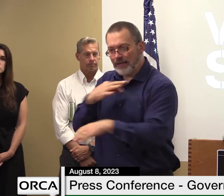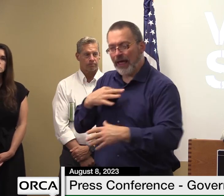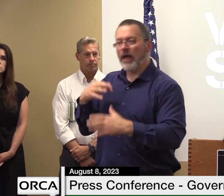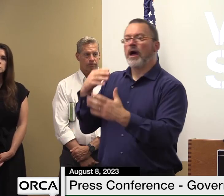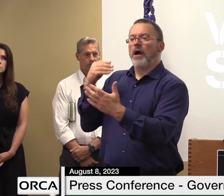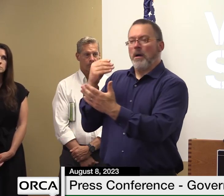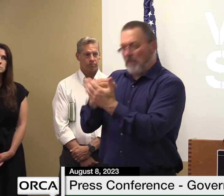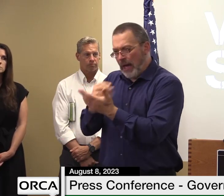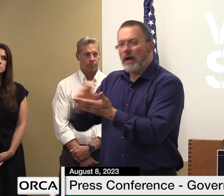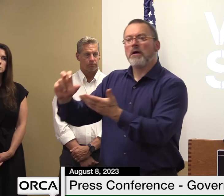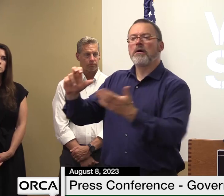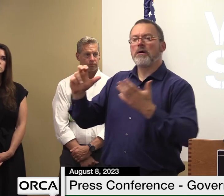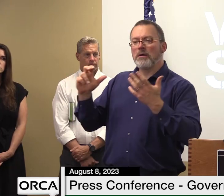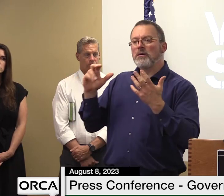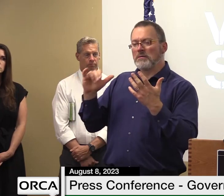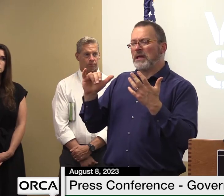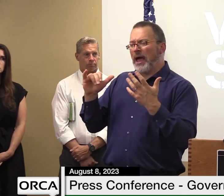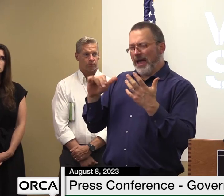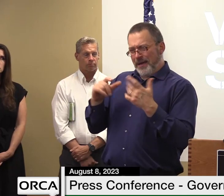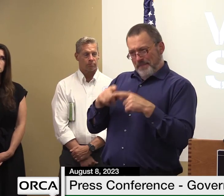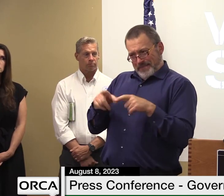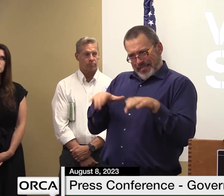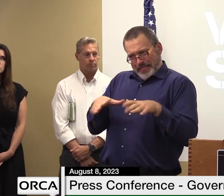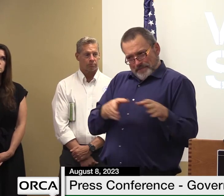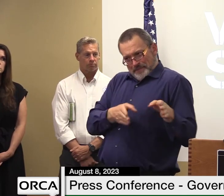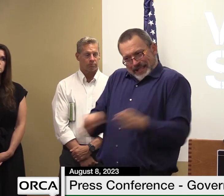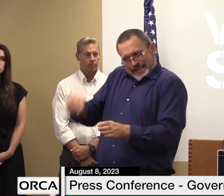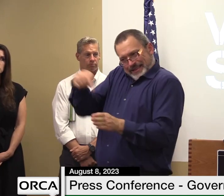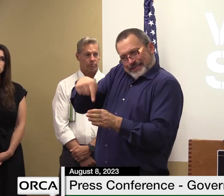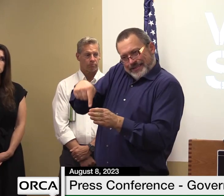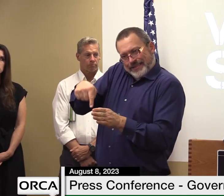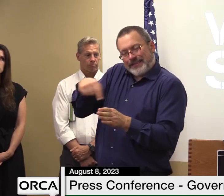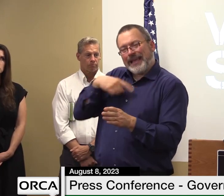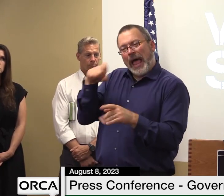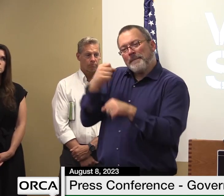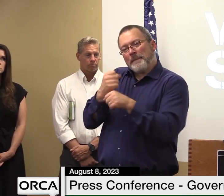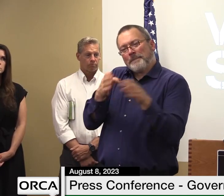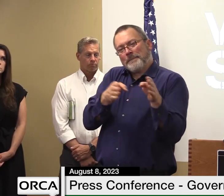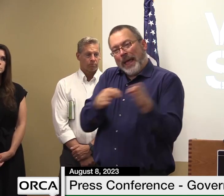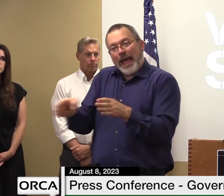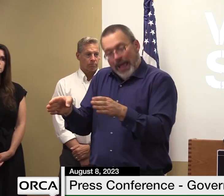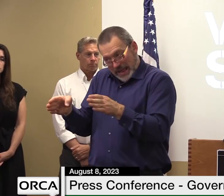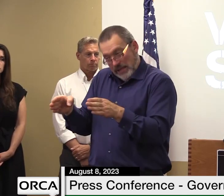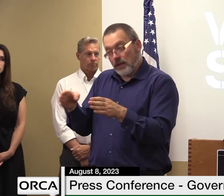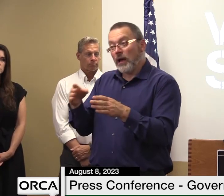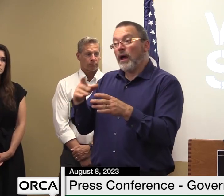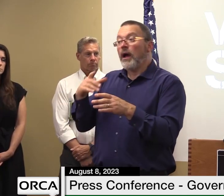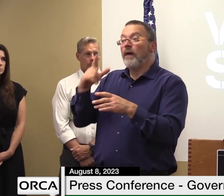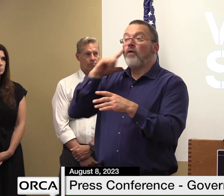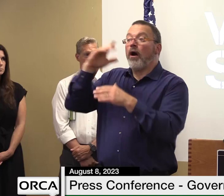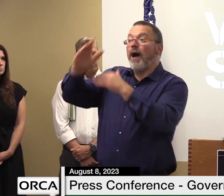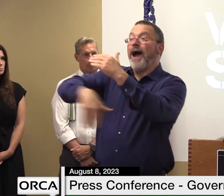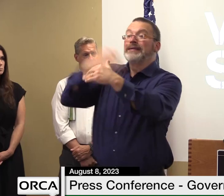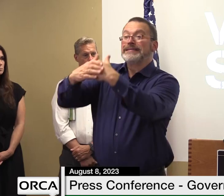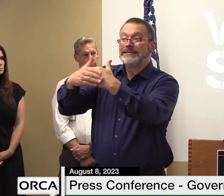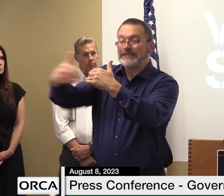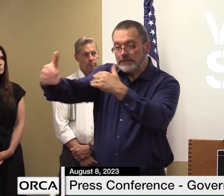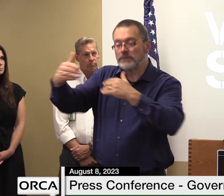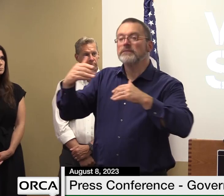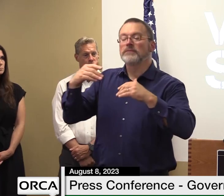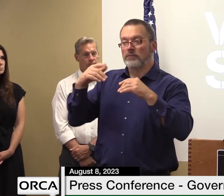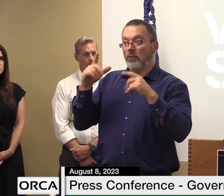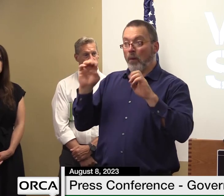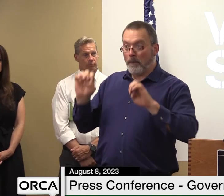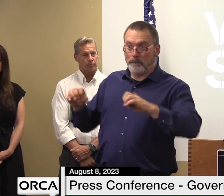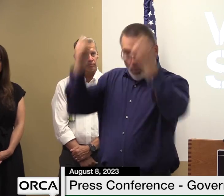need we just need to develop plans to to make sure during those times because you don't want to staff up like there's going to be an